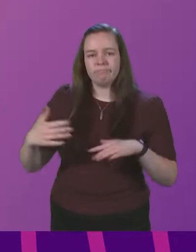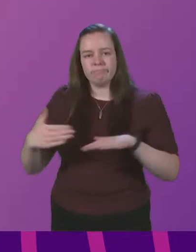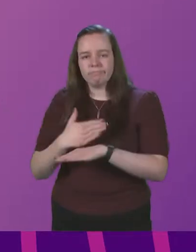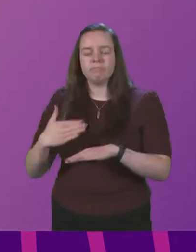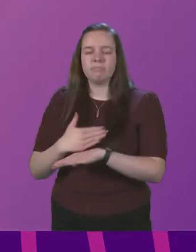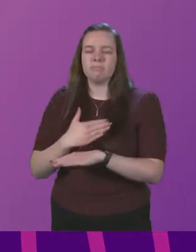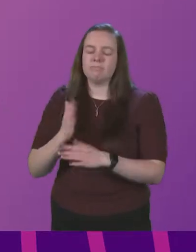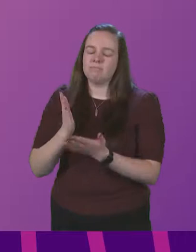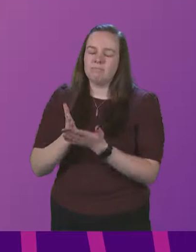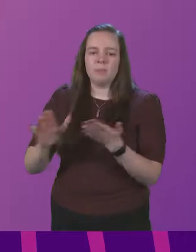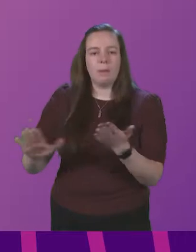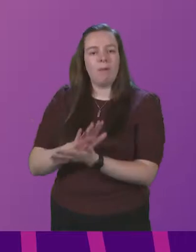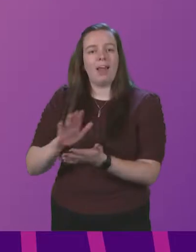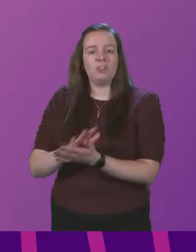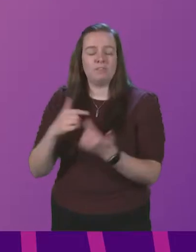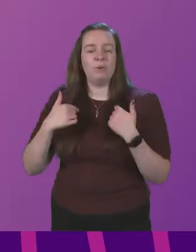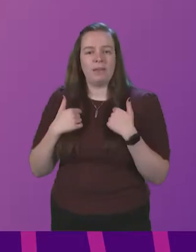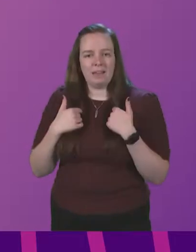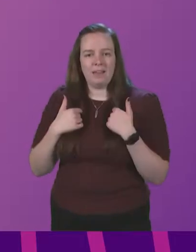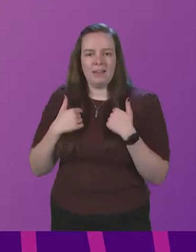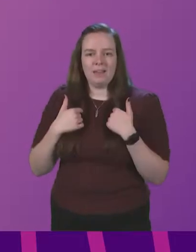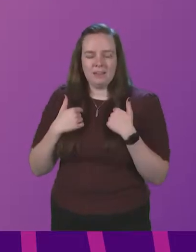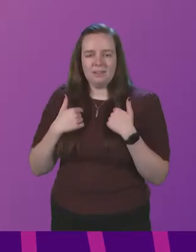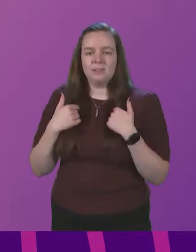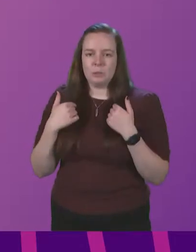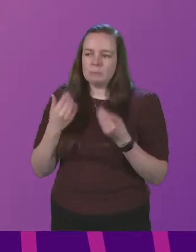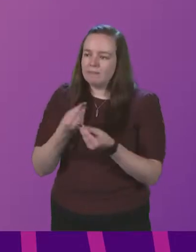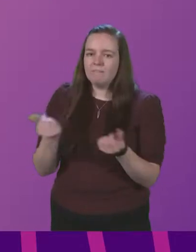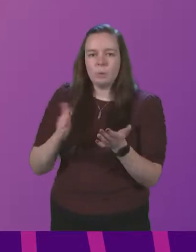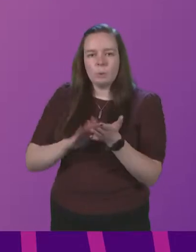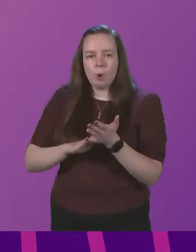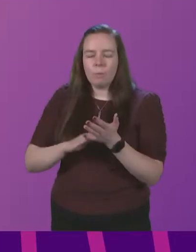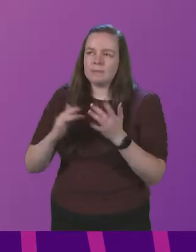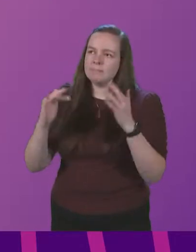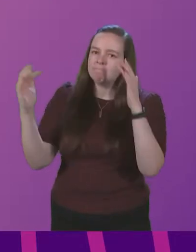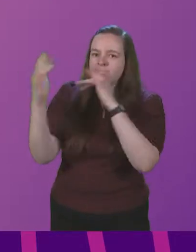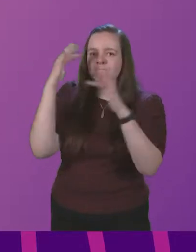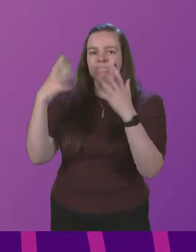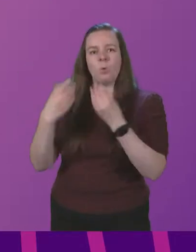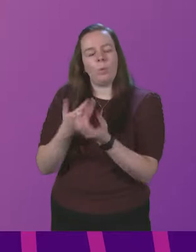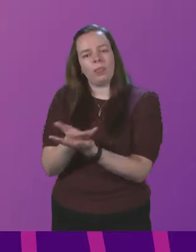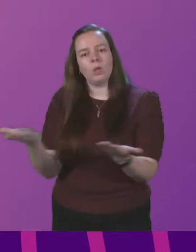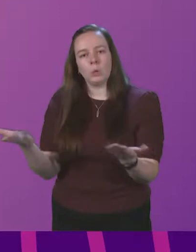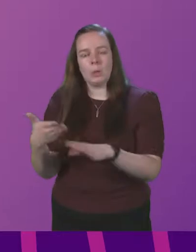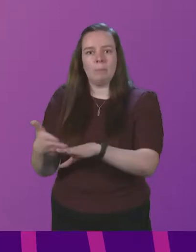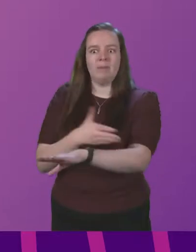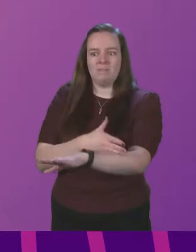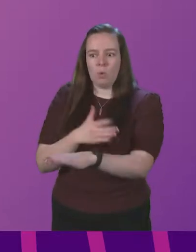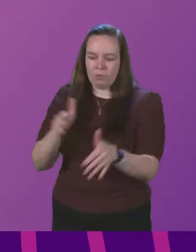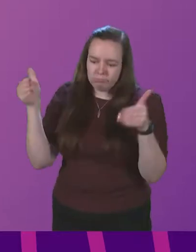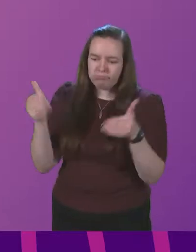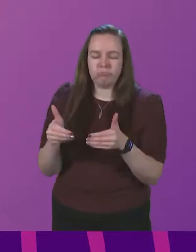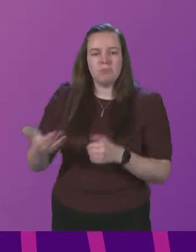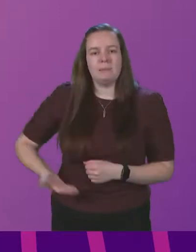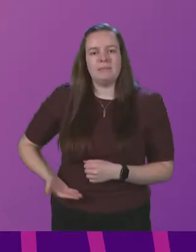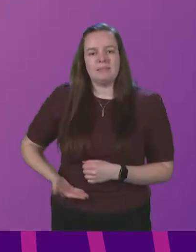is a pleasure for me to be able to spend these few moments in reflection with you before you get down to your business.